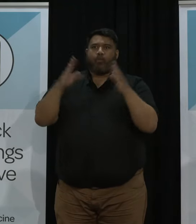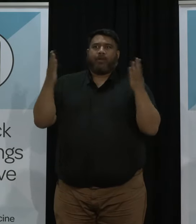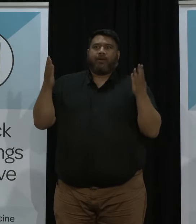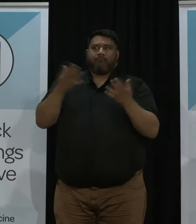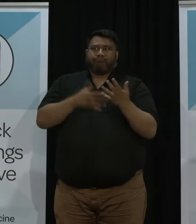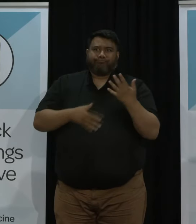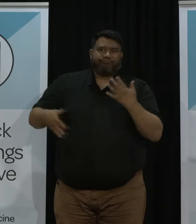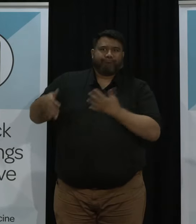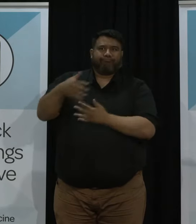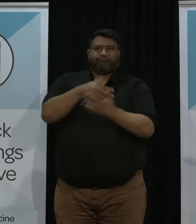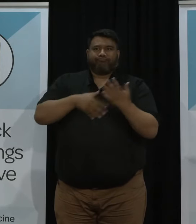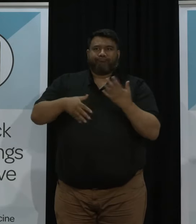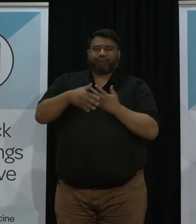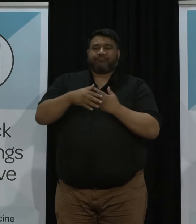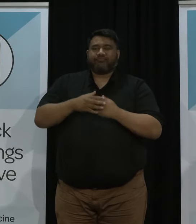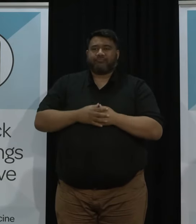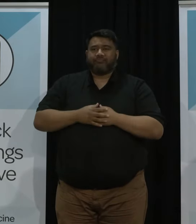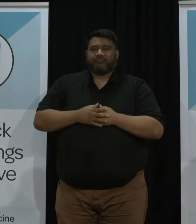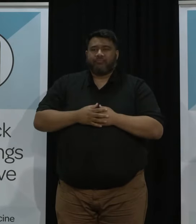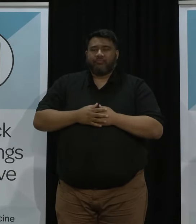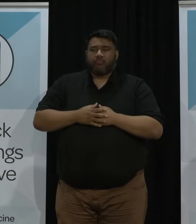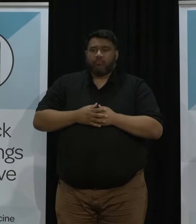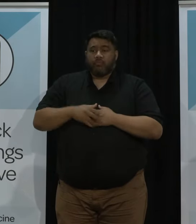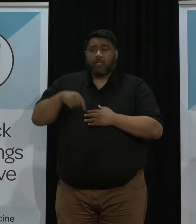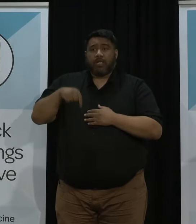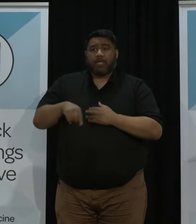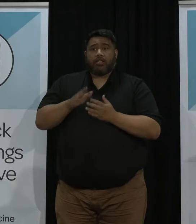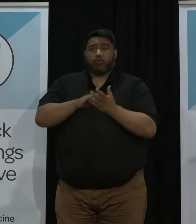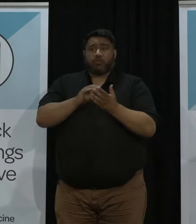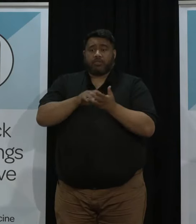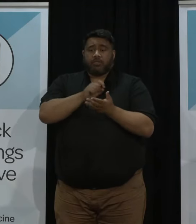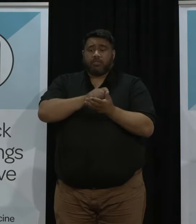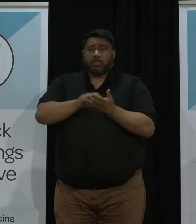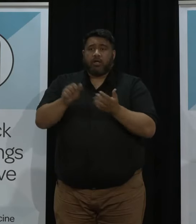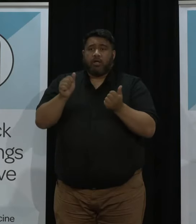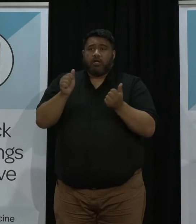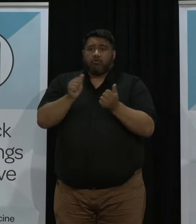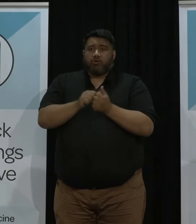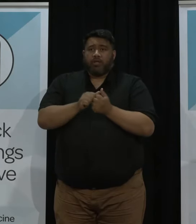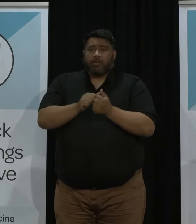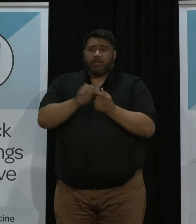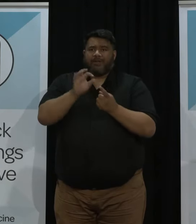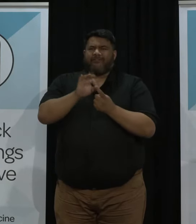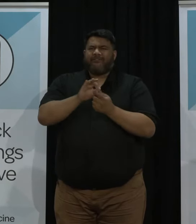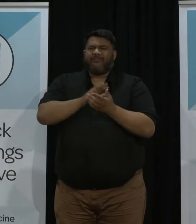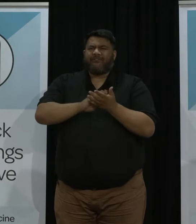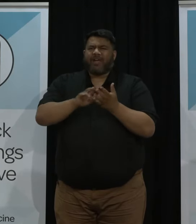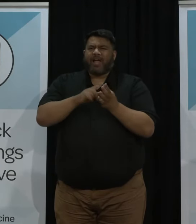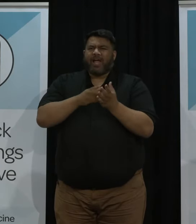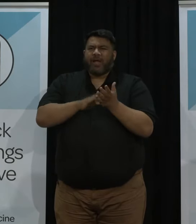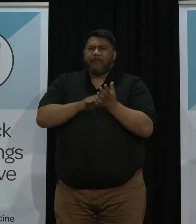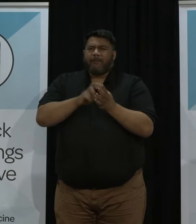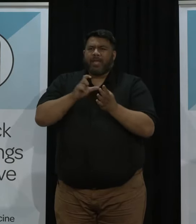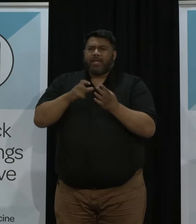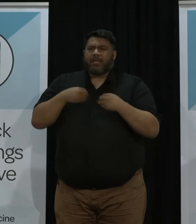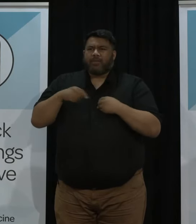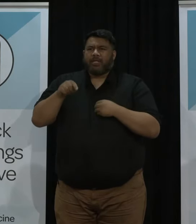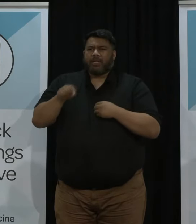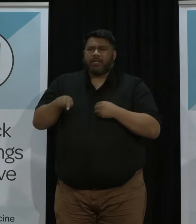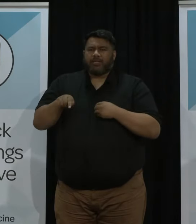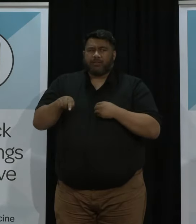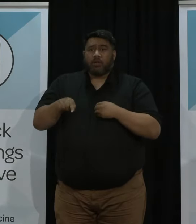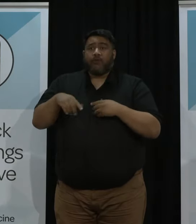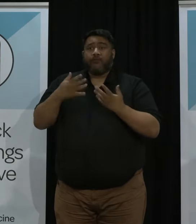has signed an advance purchase agreement for 60,000 courses of Pfizer's oral antiviral